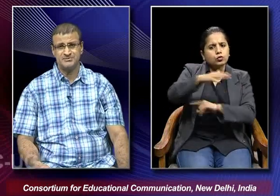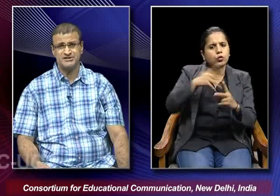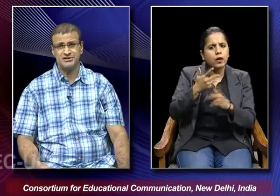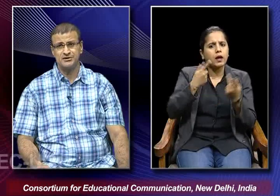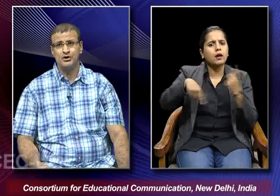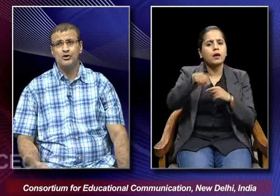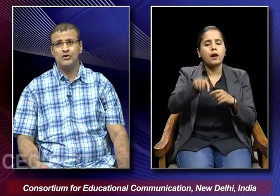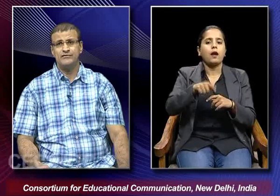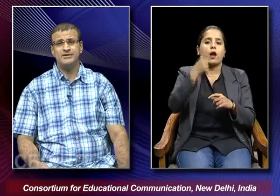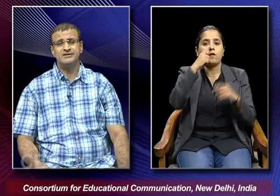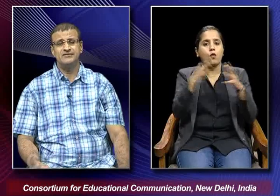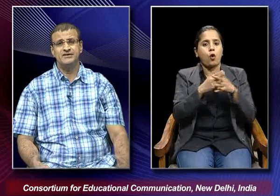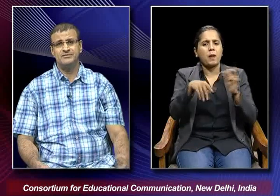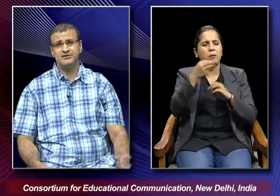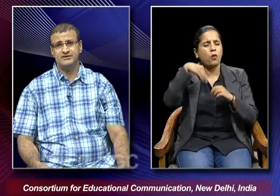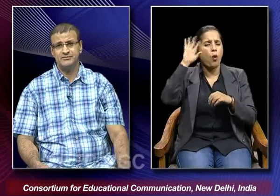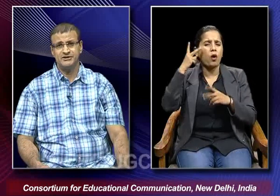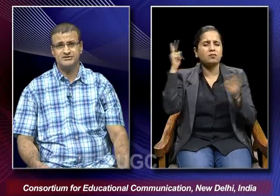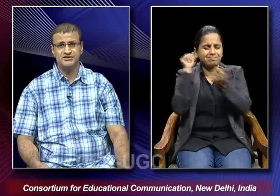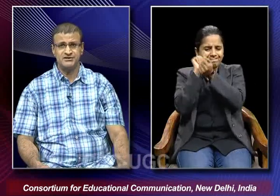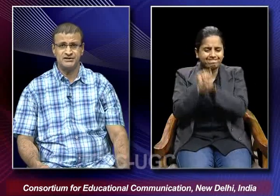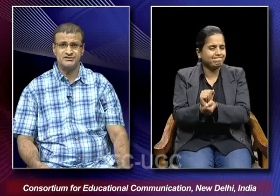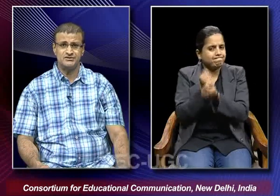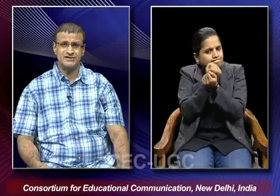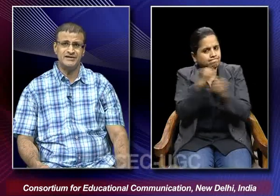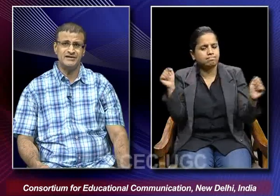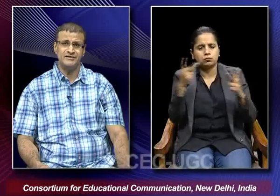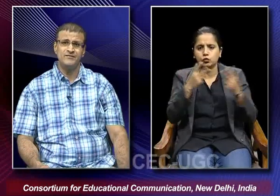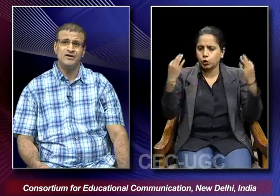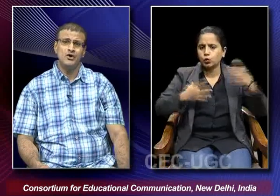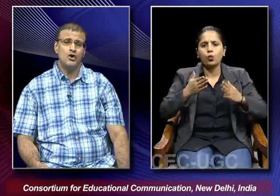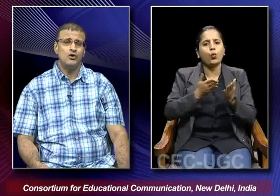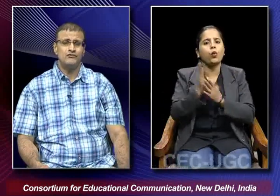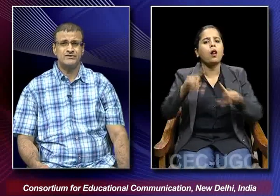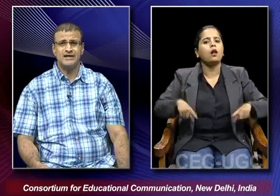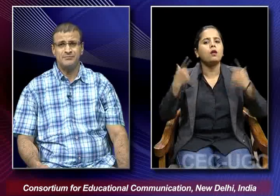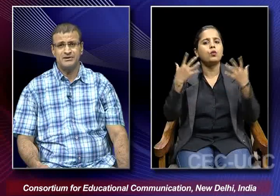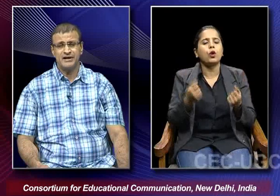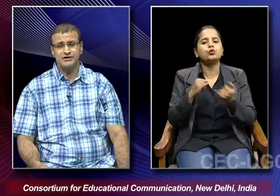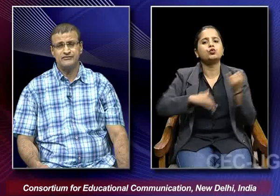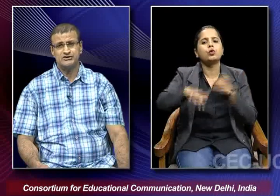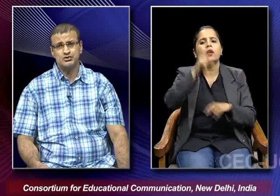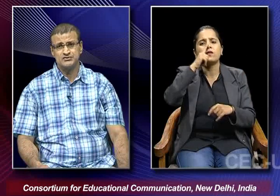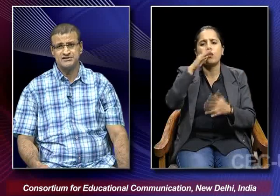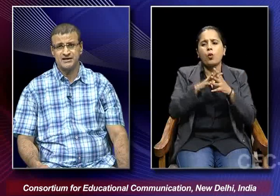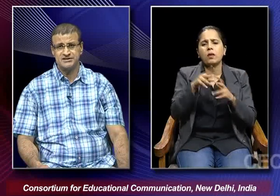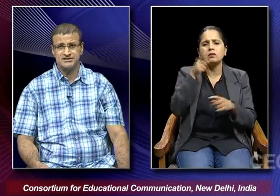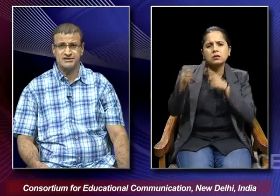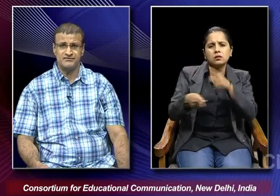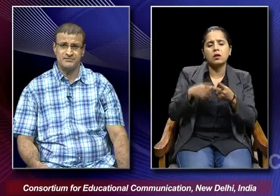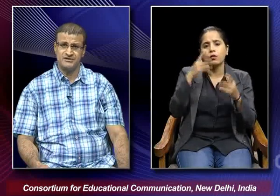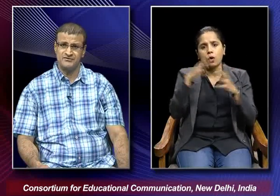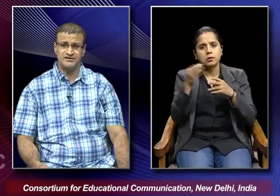emancipation of women, the way women they were being treated in the society or for example, the kind of issues which are